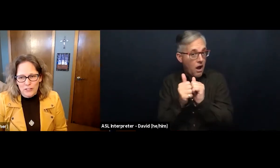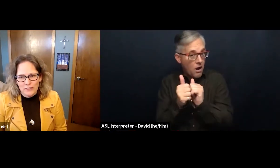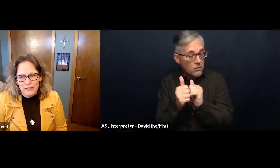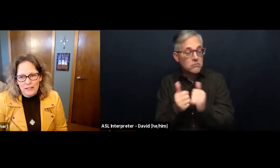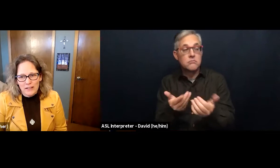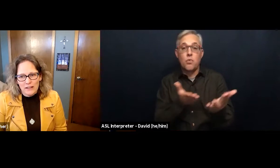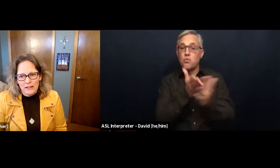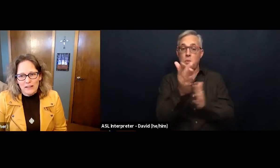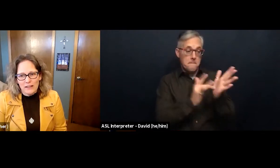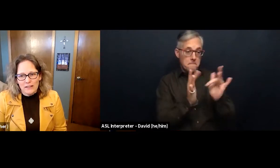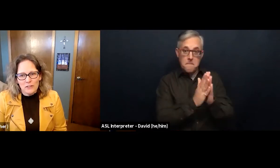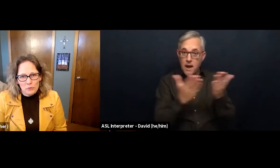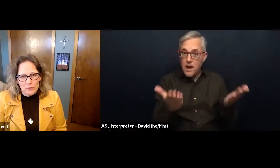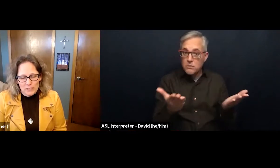in community.